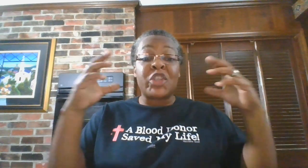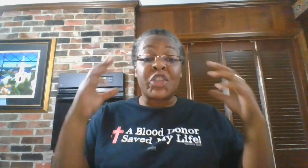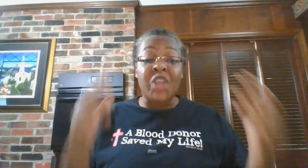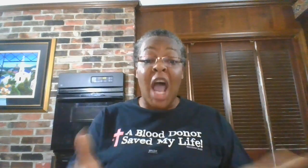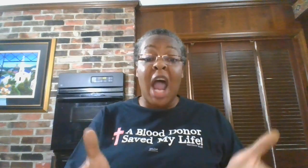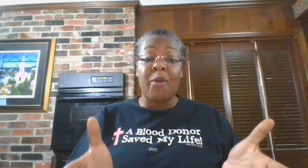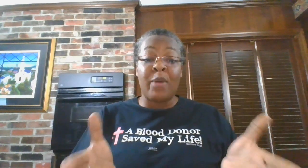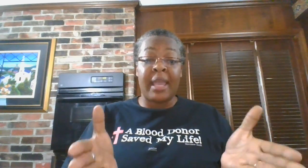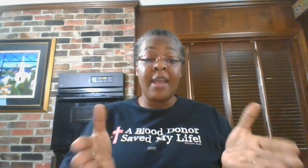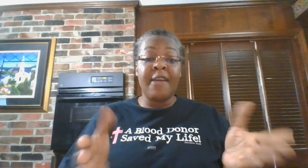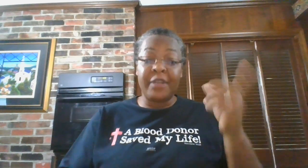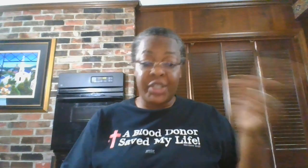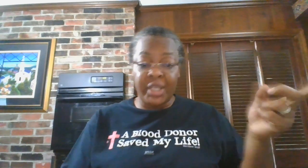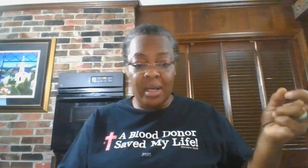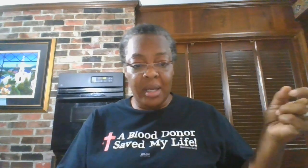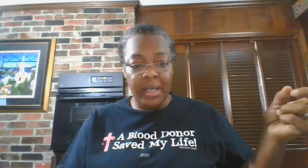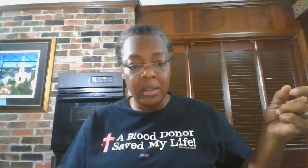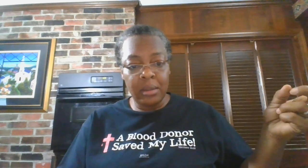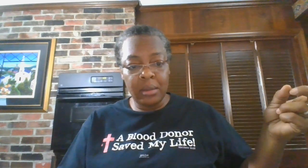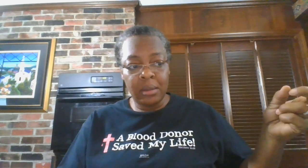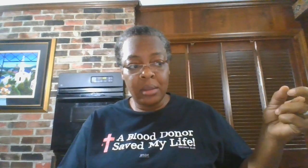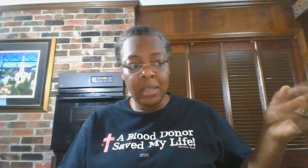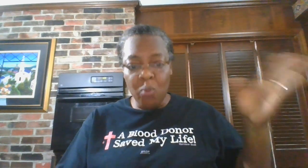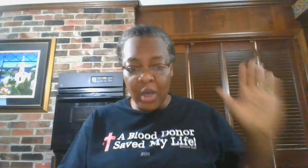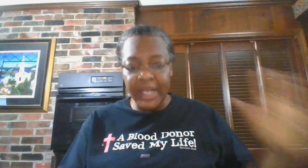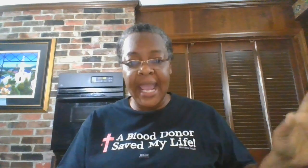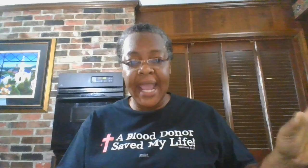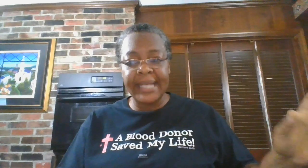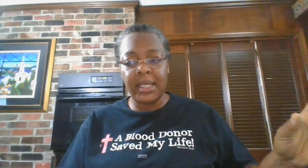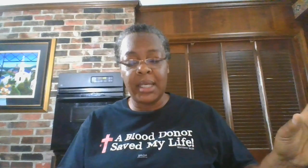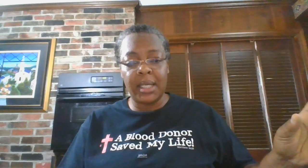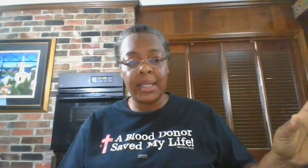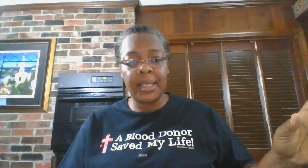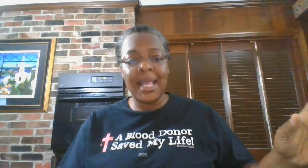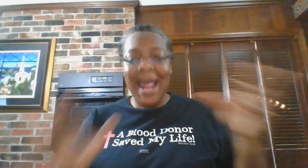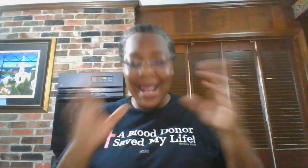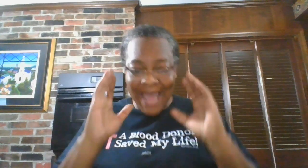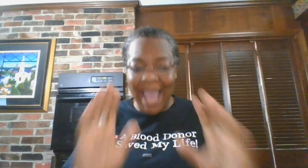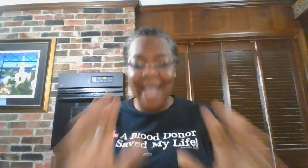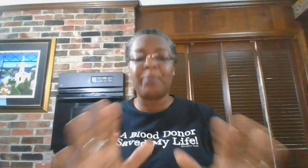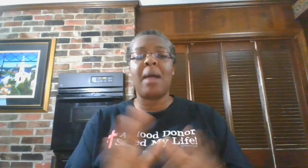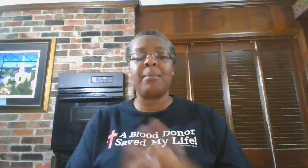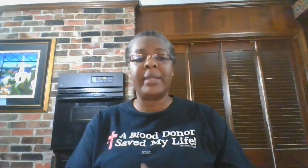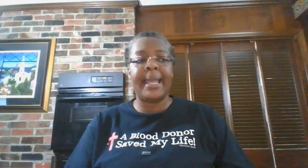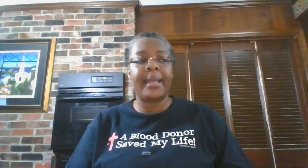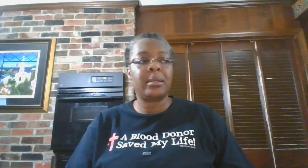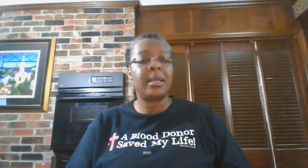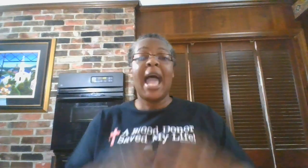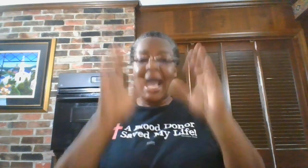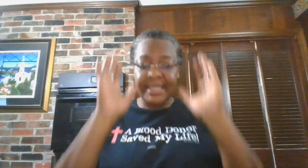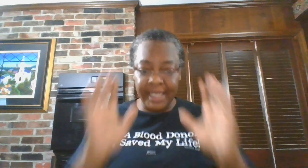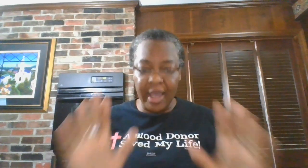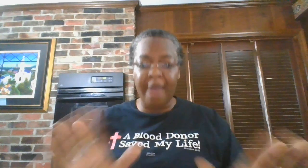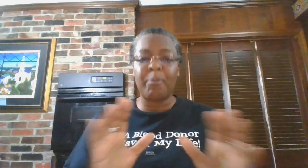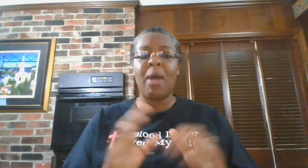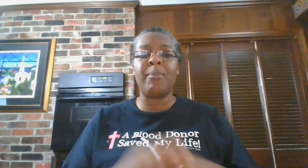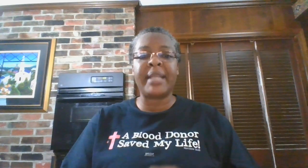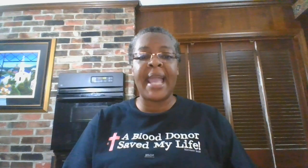sorry for John. And what he had done. I had a problem with that. I still have a problem with that.